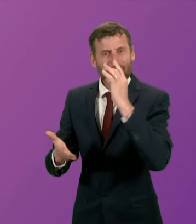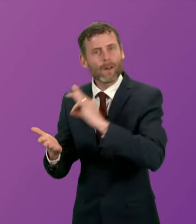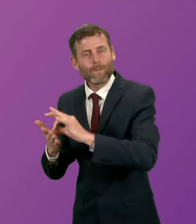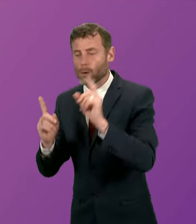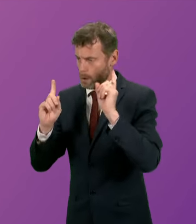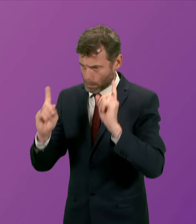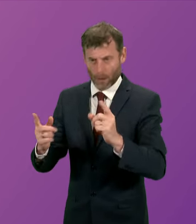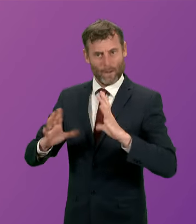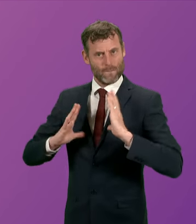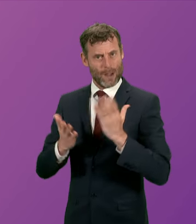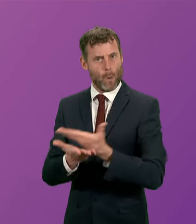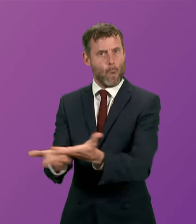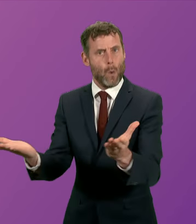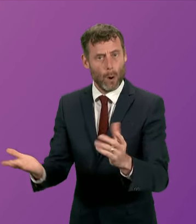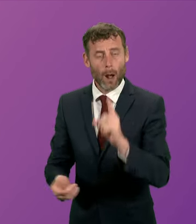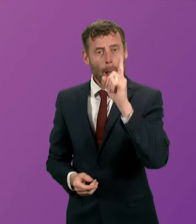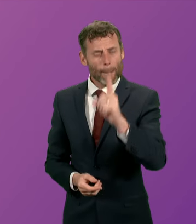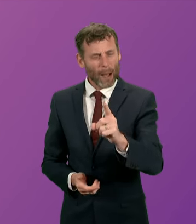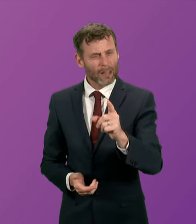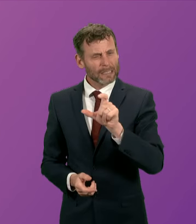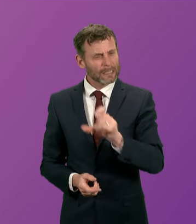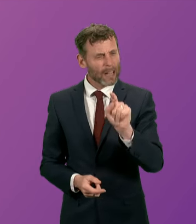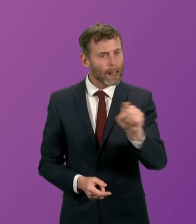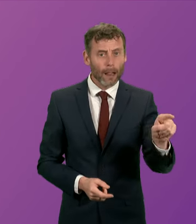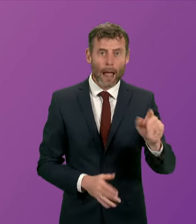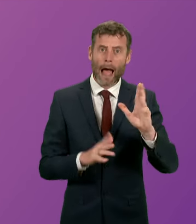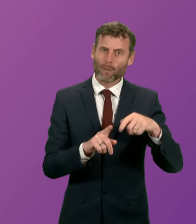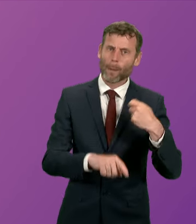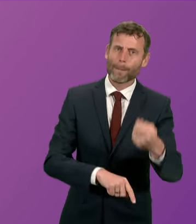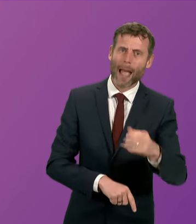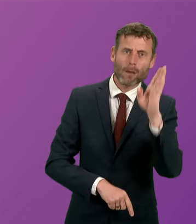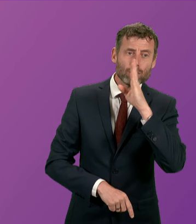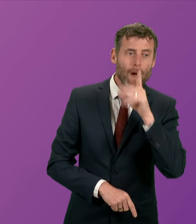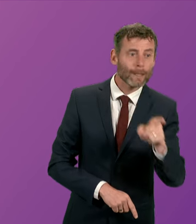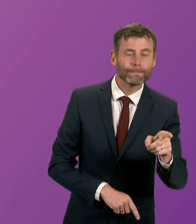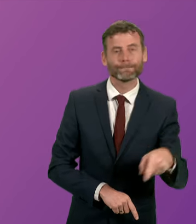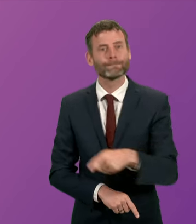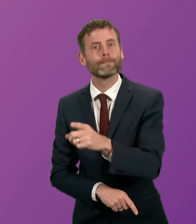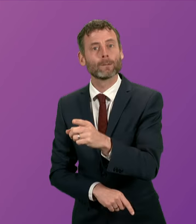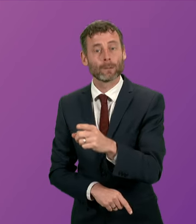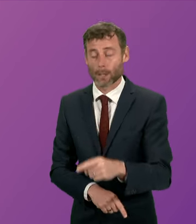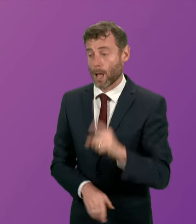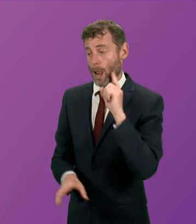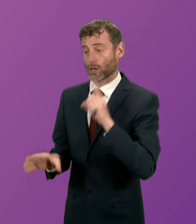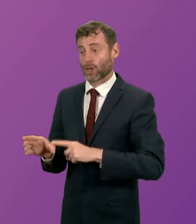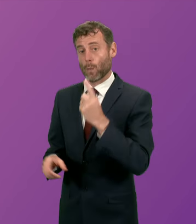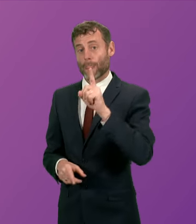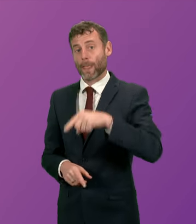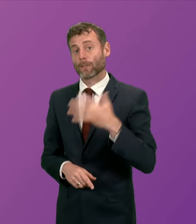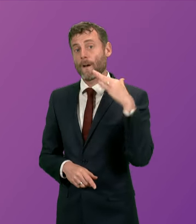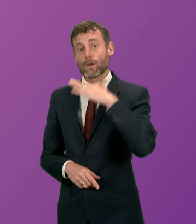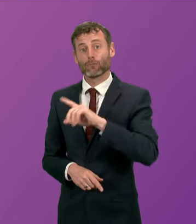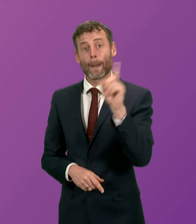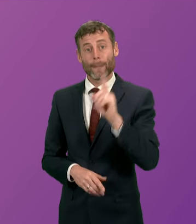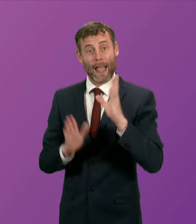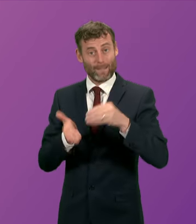and again are forced to pay because they can't get treatment in time. Last year, more than 1,500 people were forced to pay for